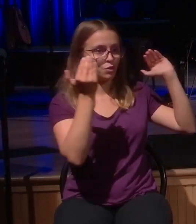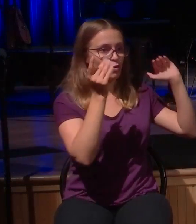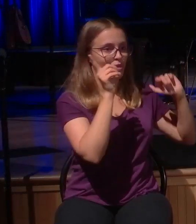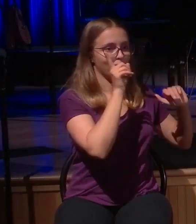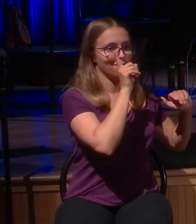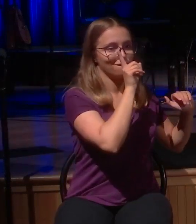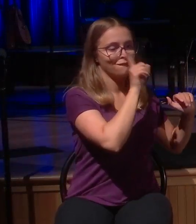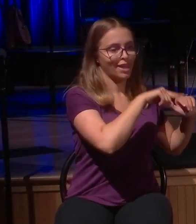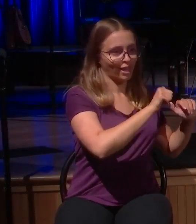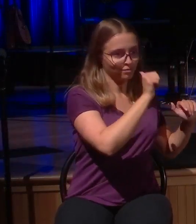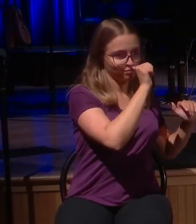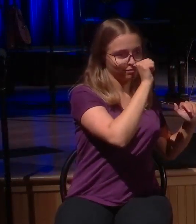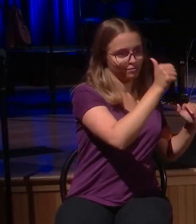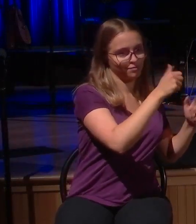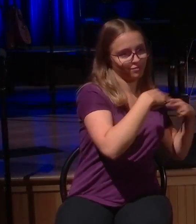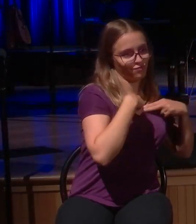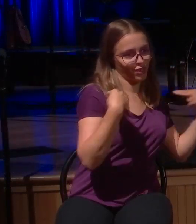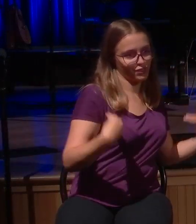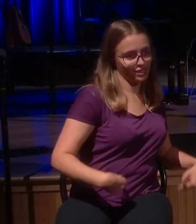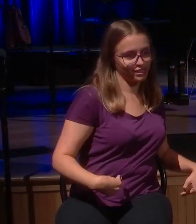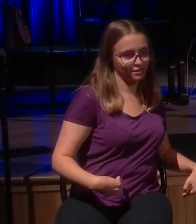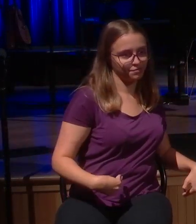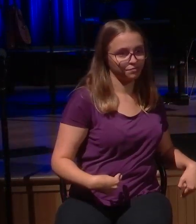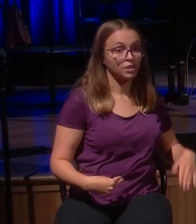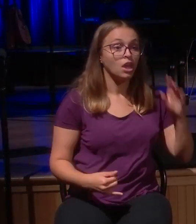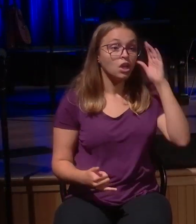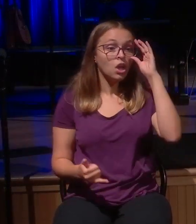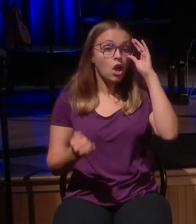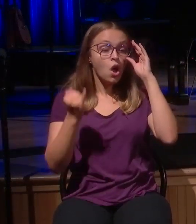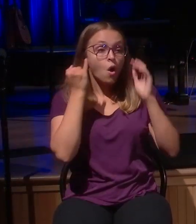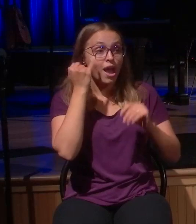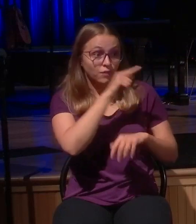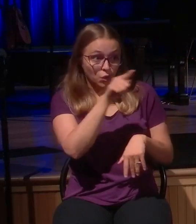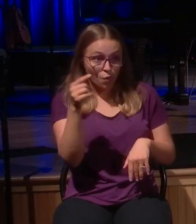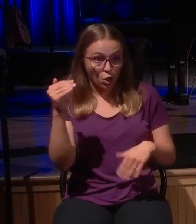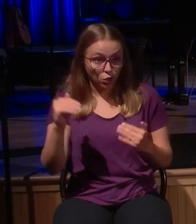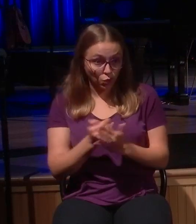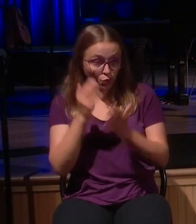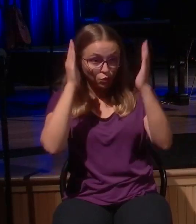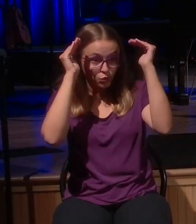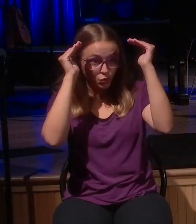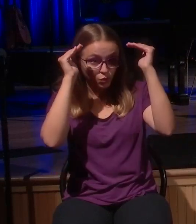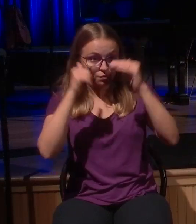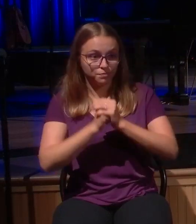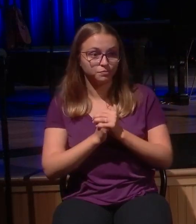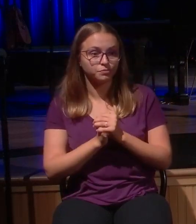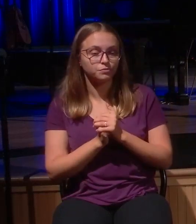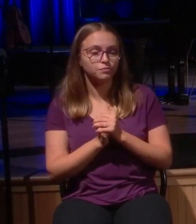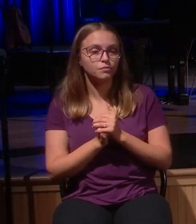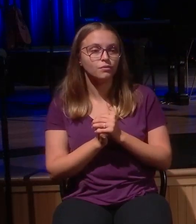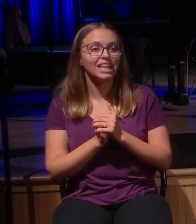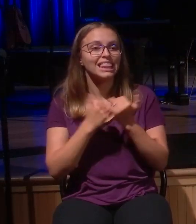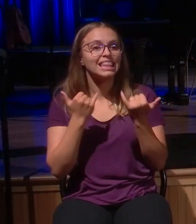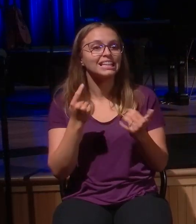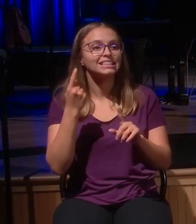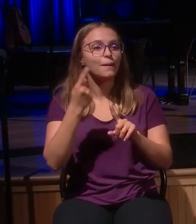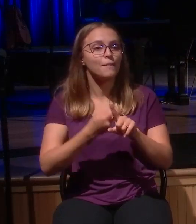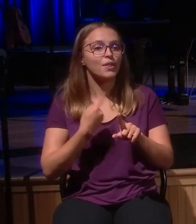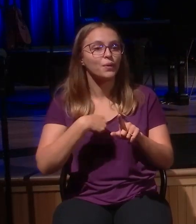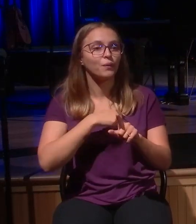If you're brand new to New Hope, this might be helpful, just a little bit of insight, because this month we celebrate 34 years as a church. And dating back